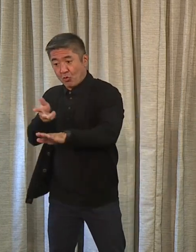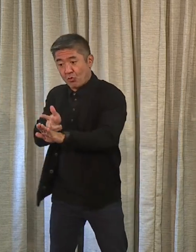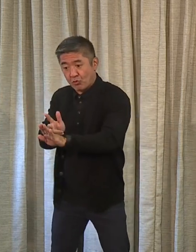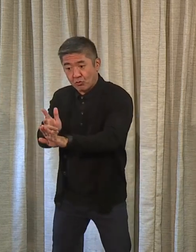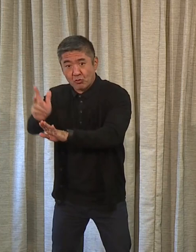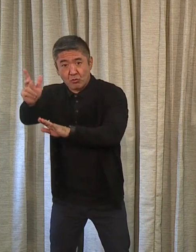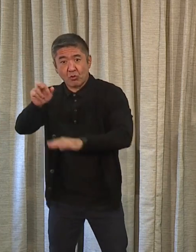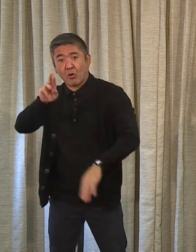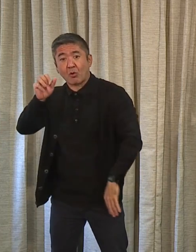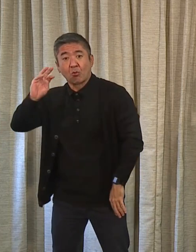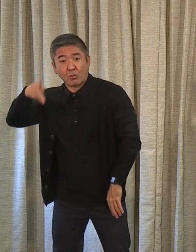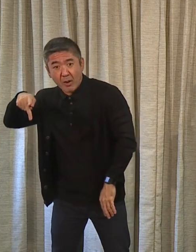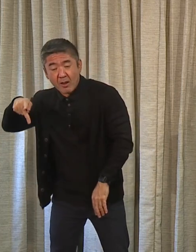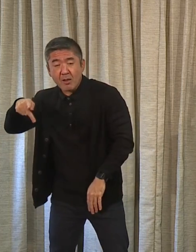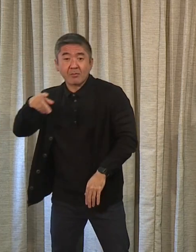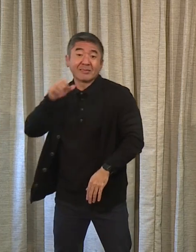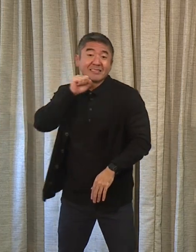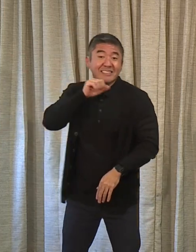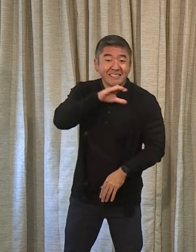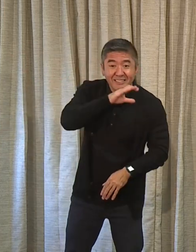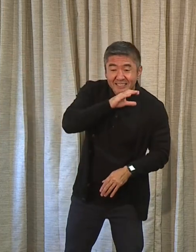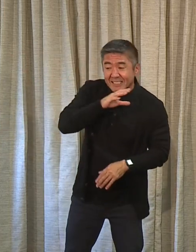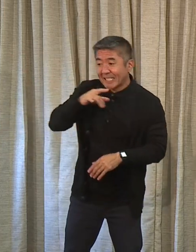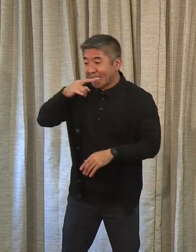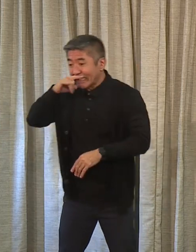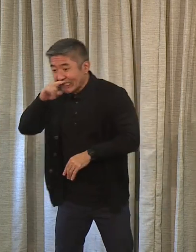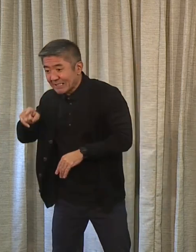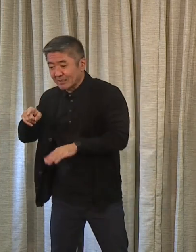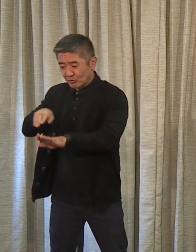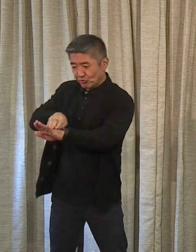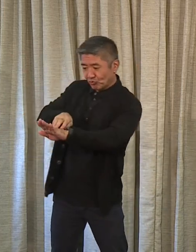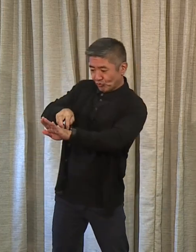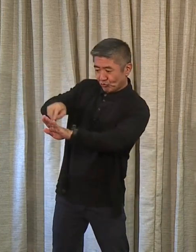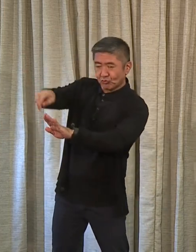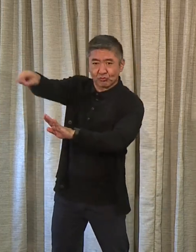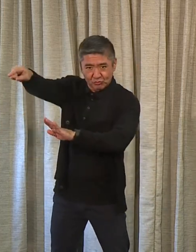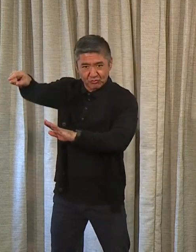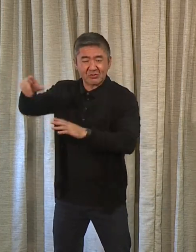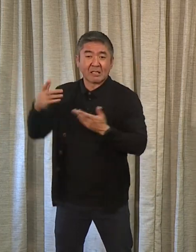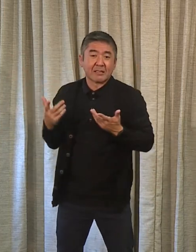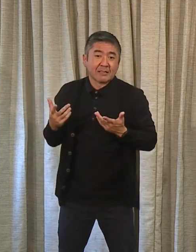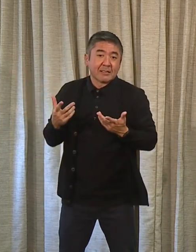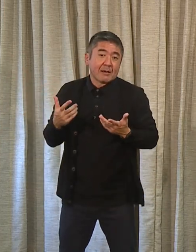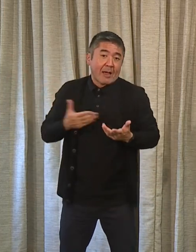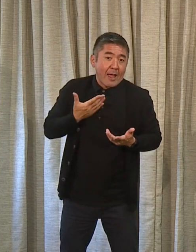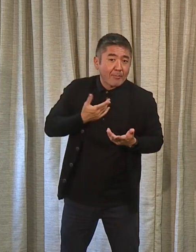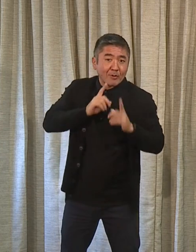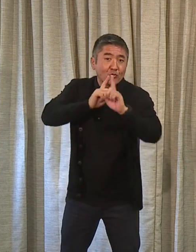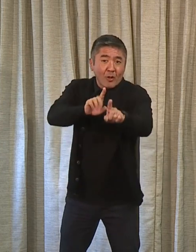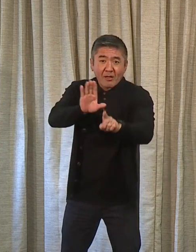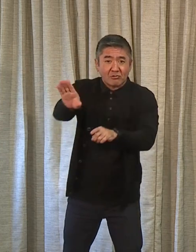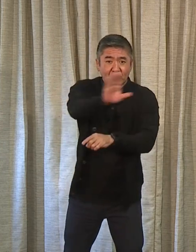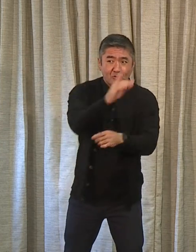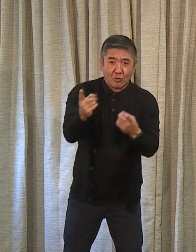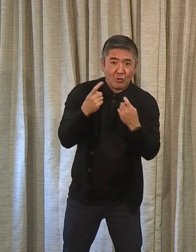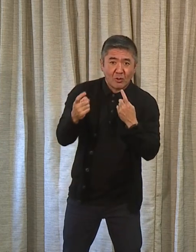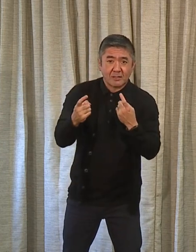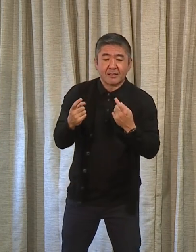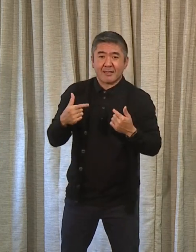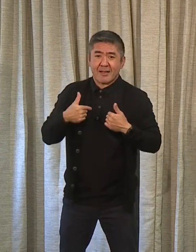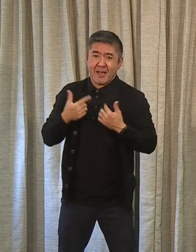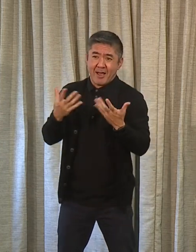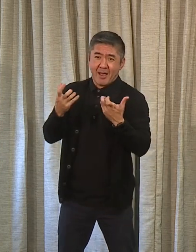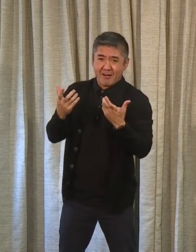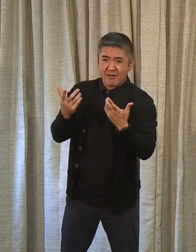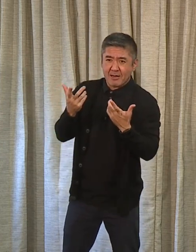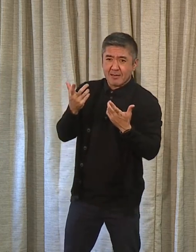and kupuna over to the areas to be able to enjoy them. So I'd be happy to take any questions that you have. And I also wanted to recognize,